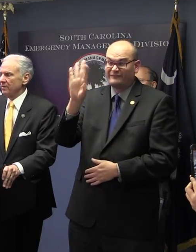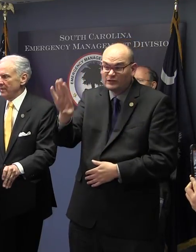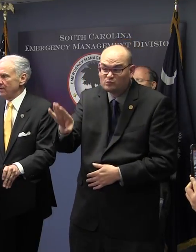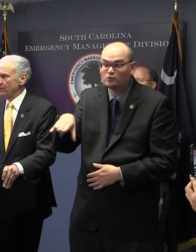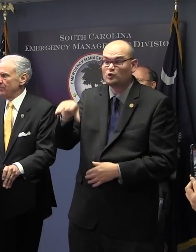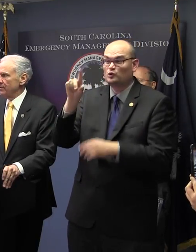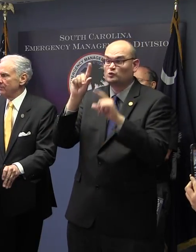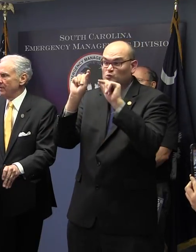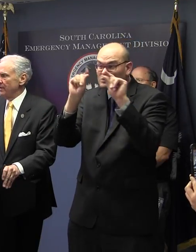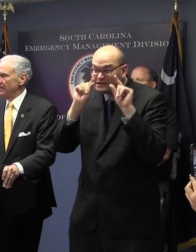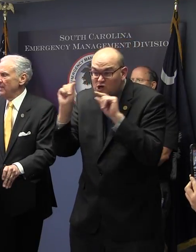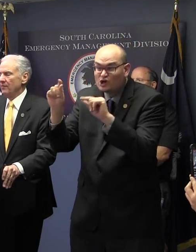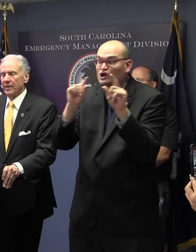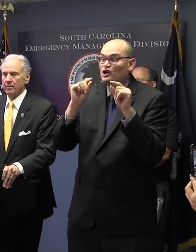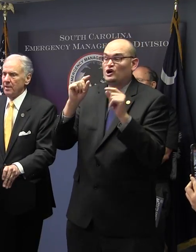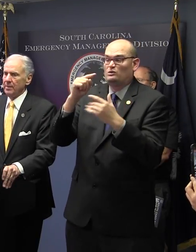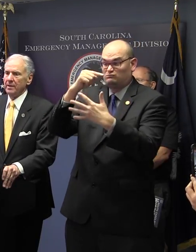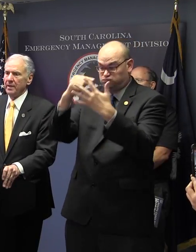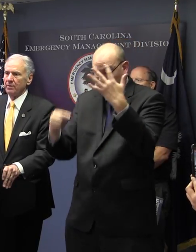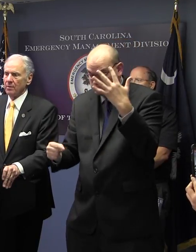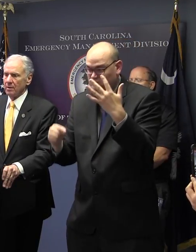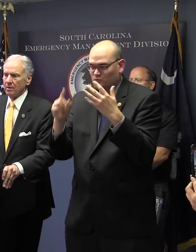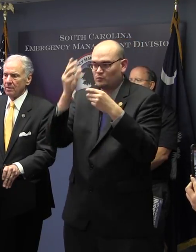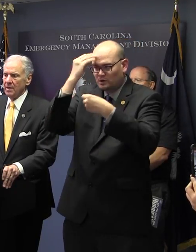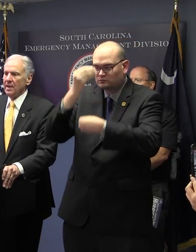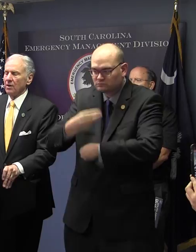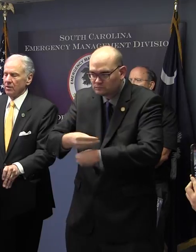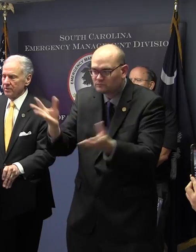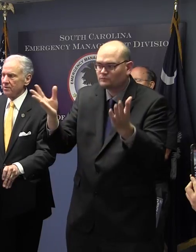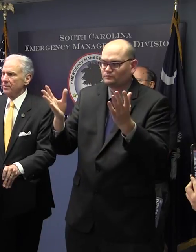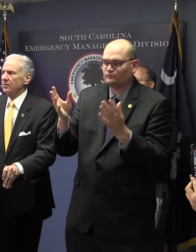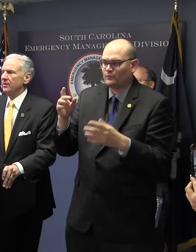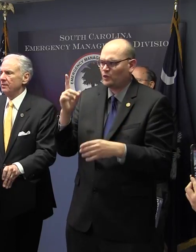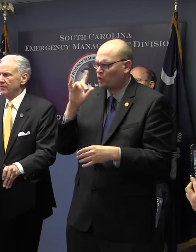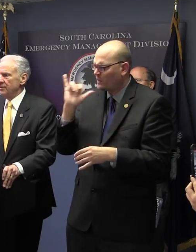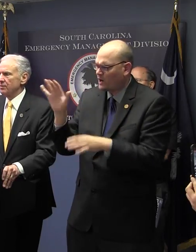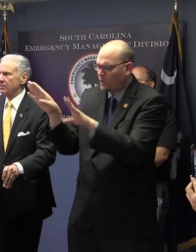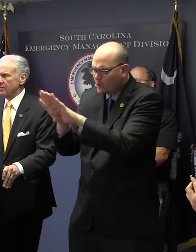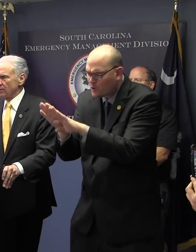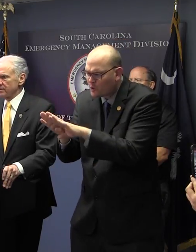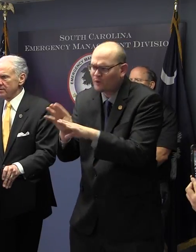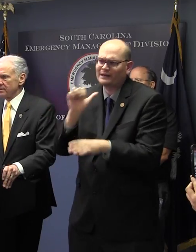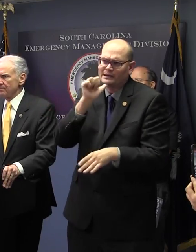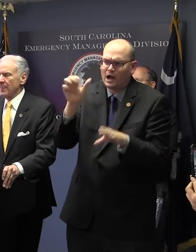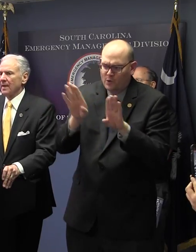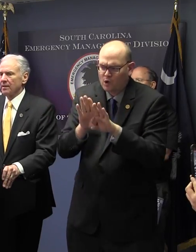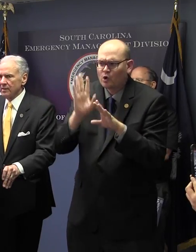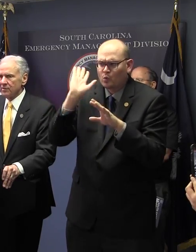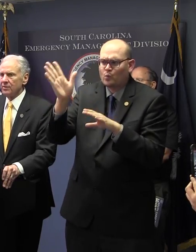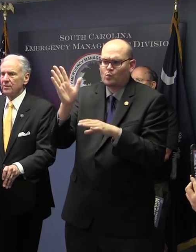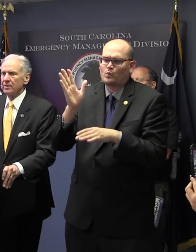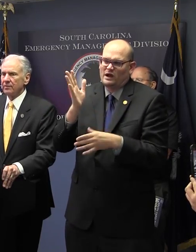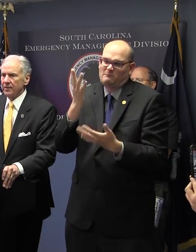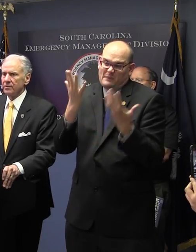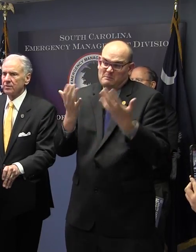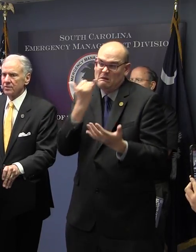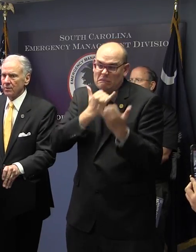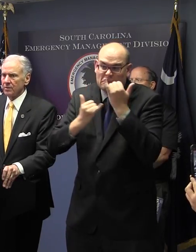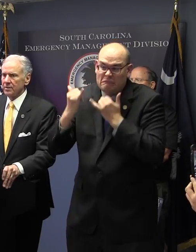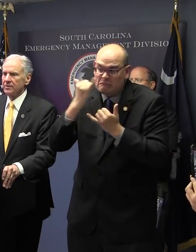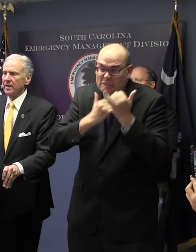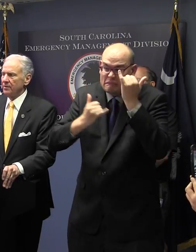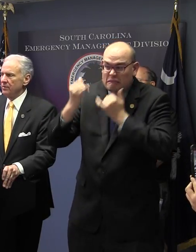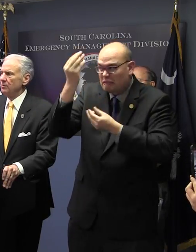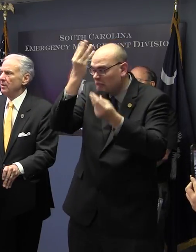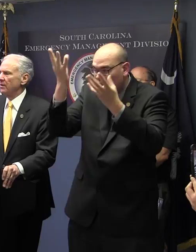road is out or that road is flooded, they may be dead wrong. Listen to the official sources. Listen to the official